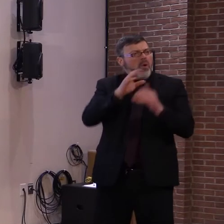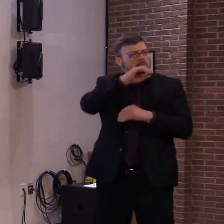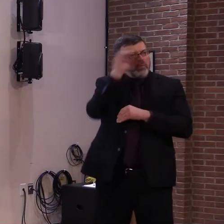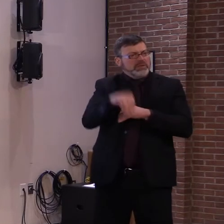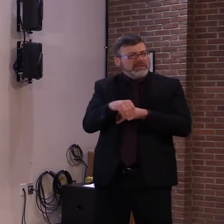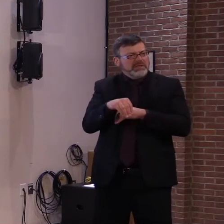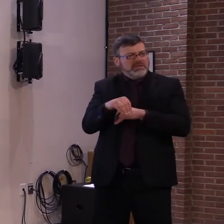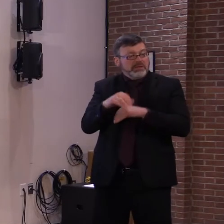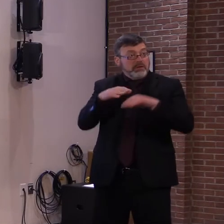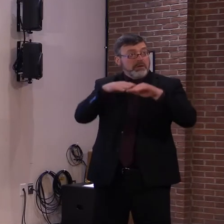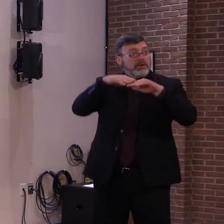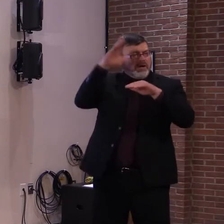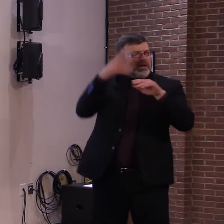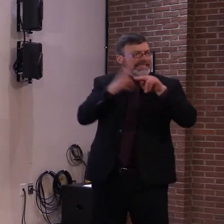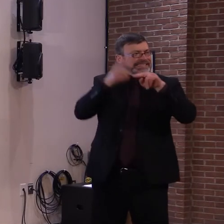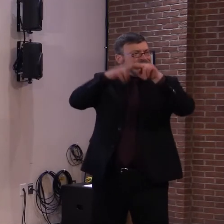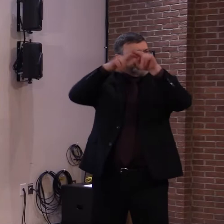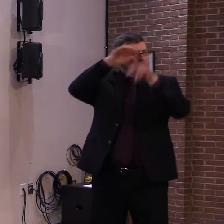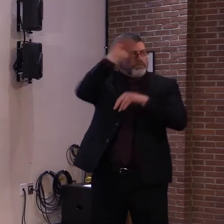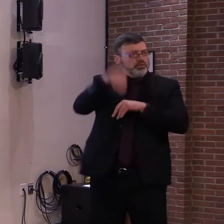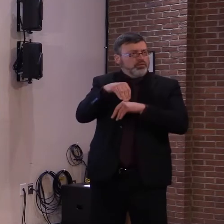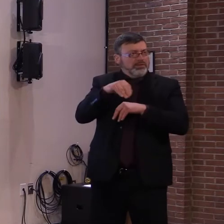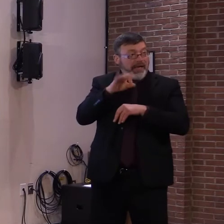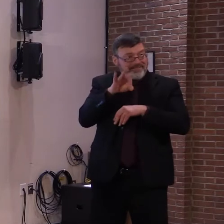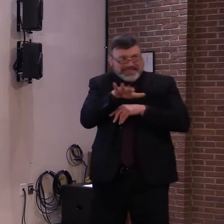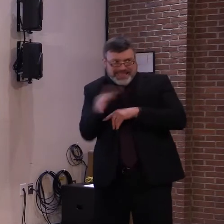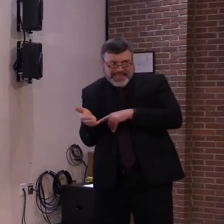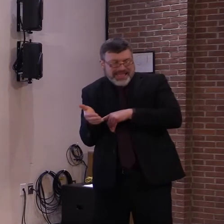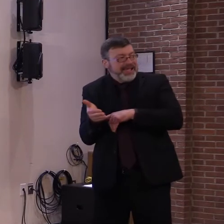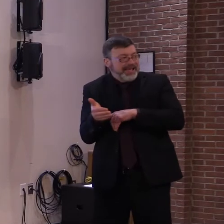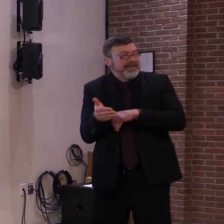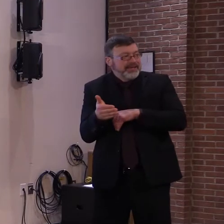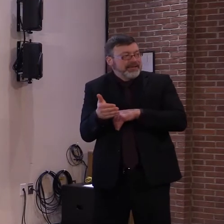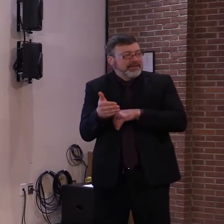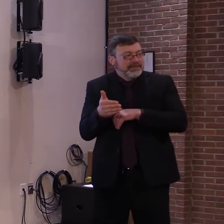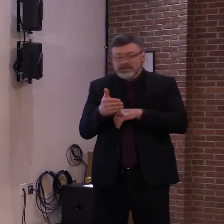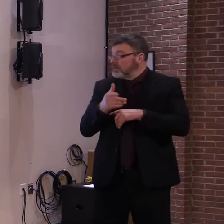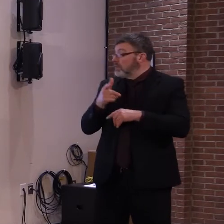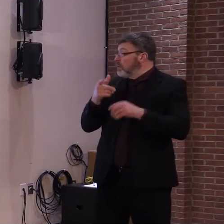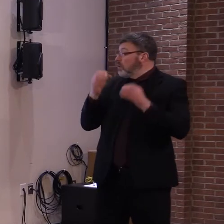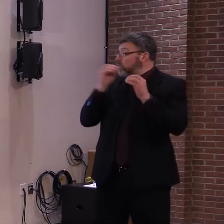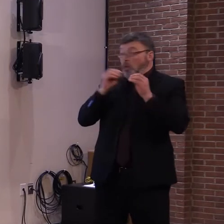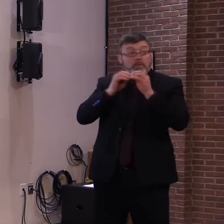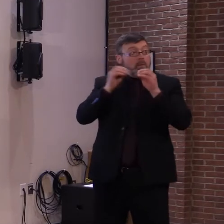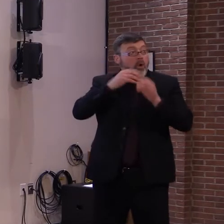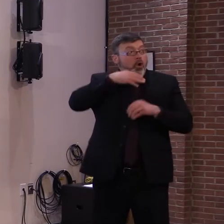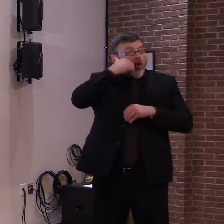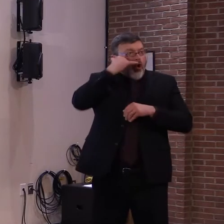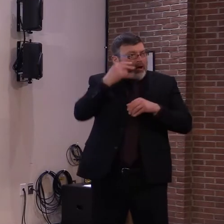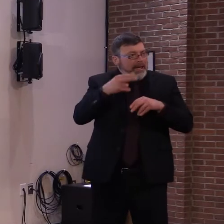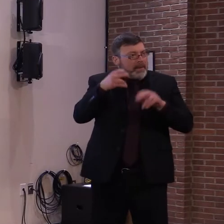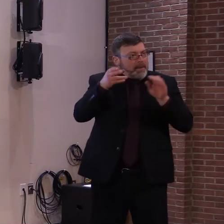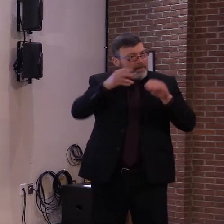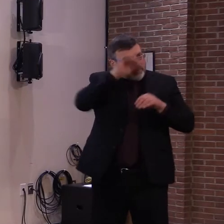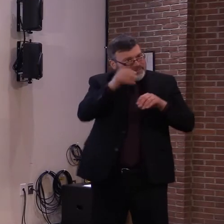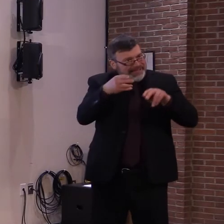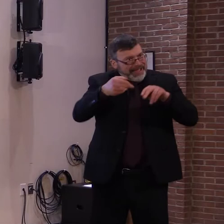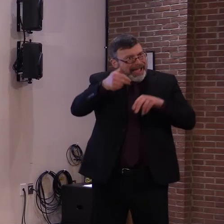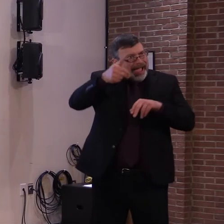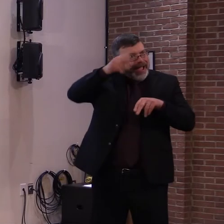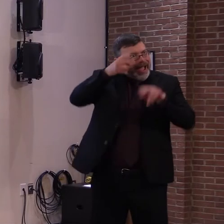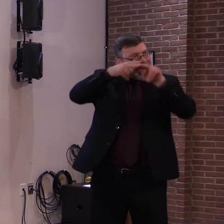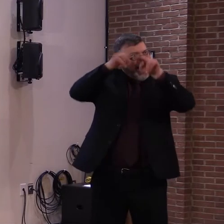And it increases even more significantly after the age of 75. There are about